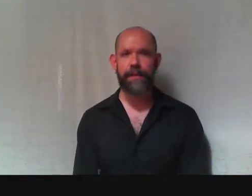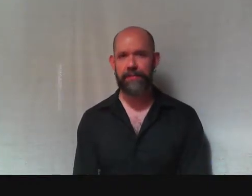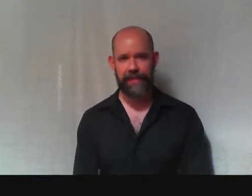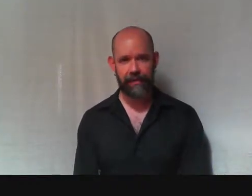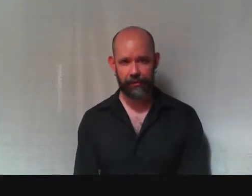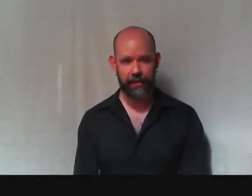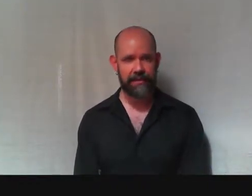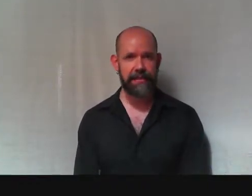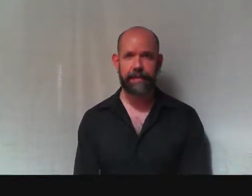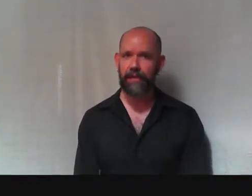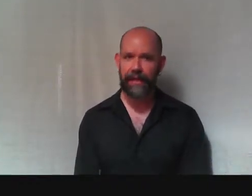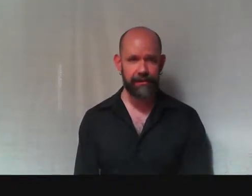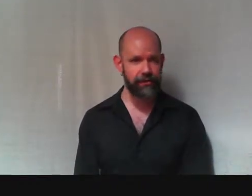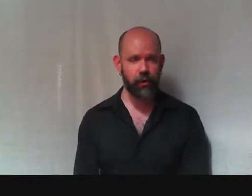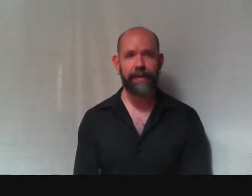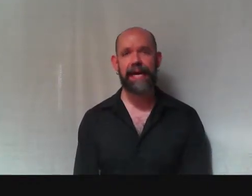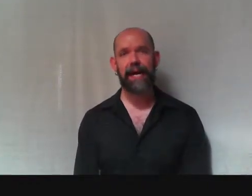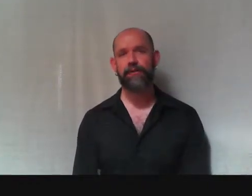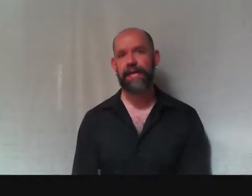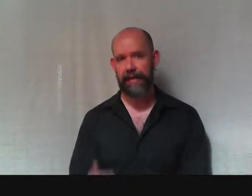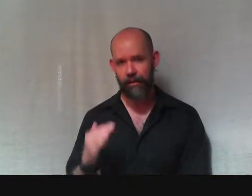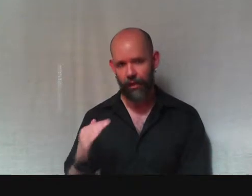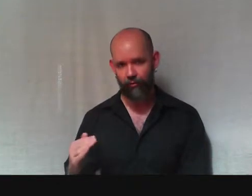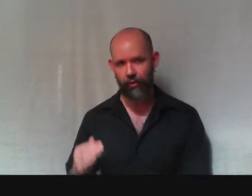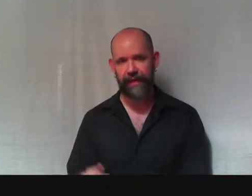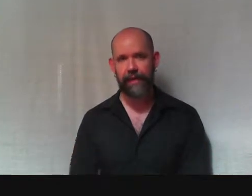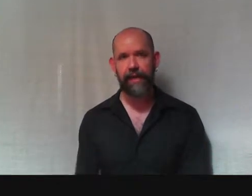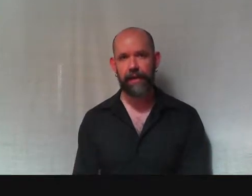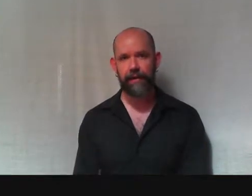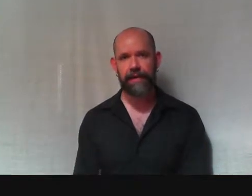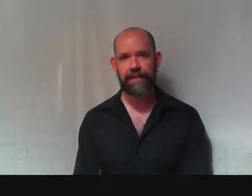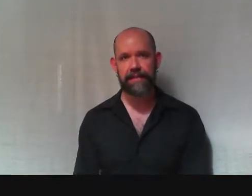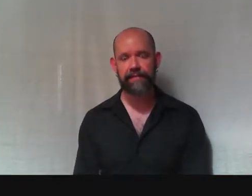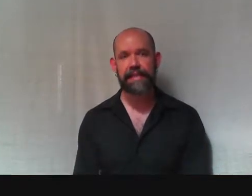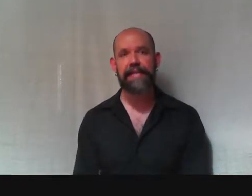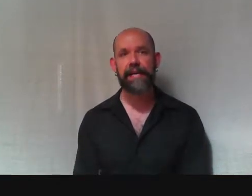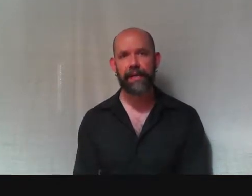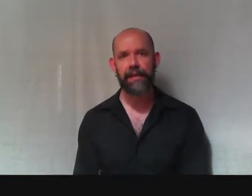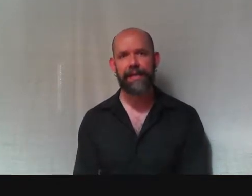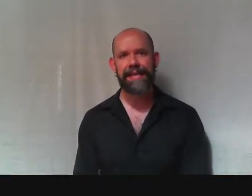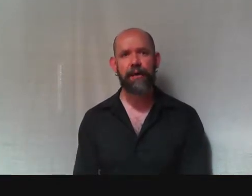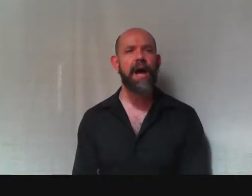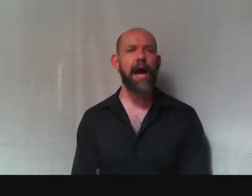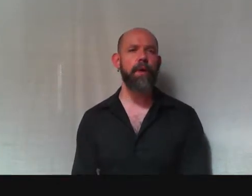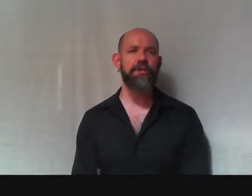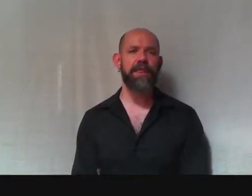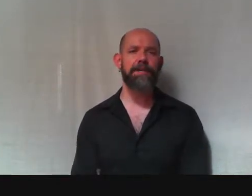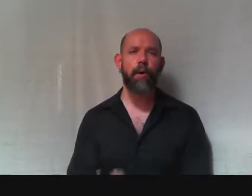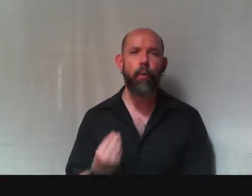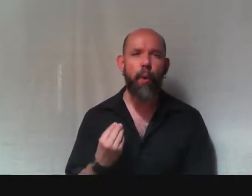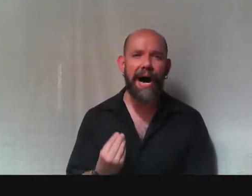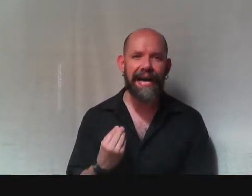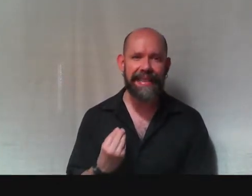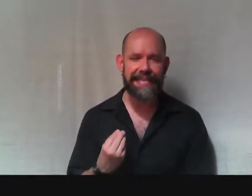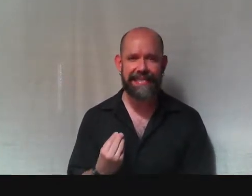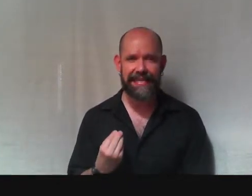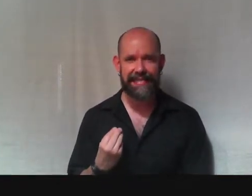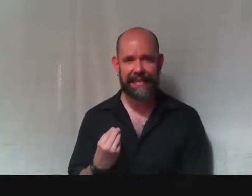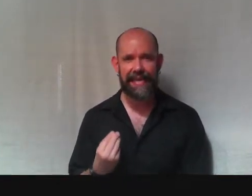mashed potatoes across the table and storming out and ruining another Thanksgiving dinner. Now, I want you to think about why this is the